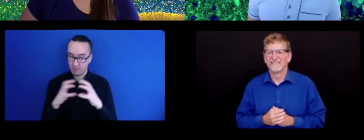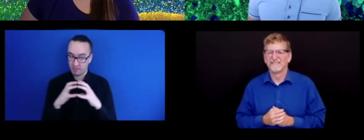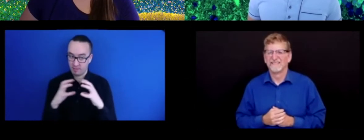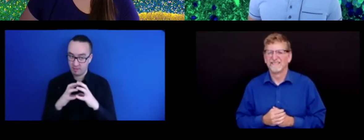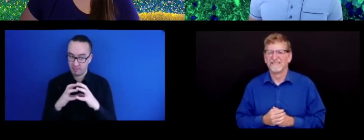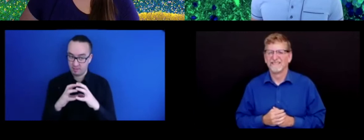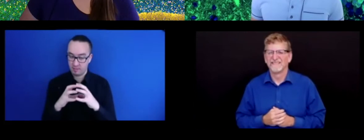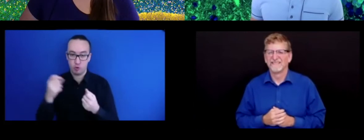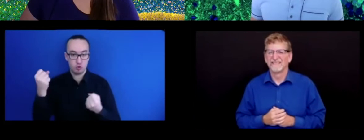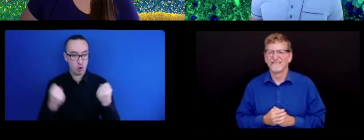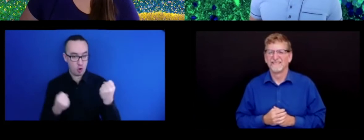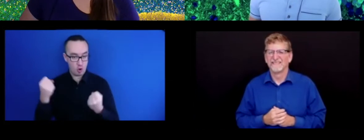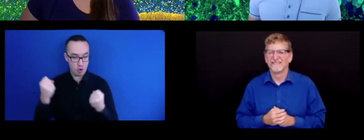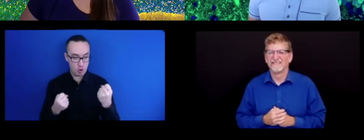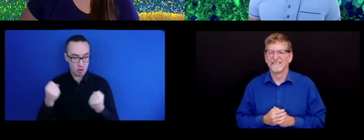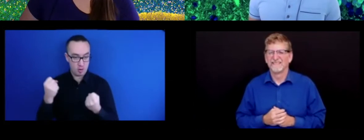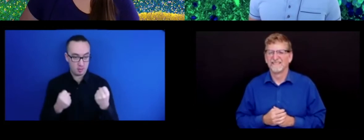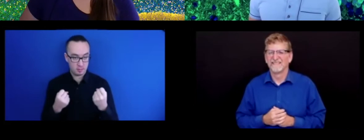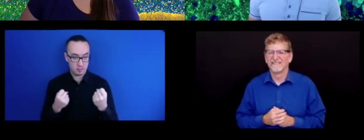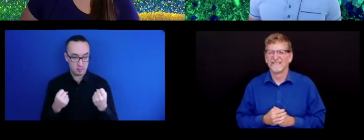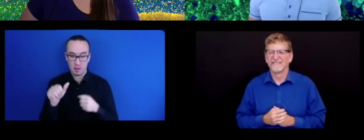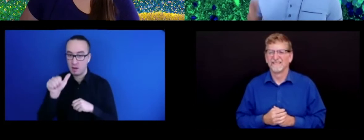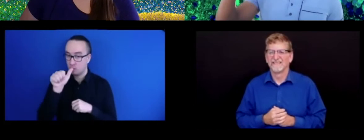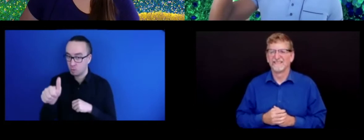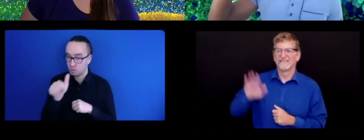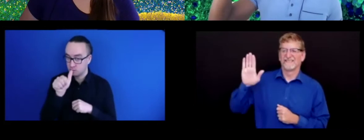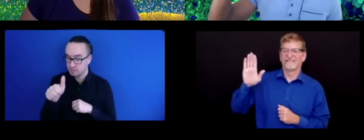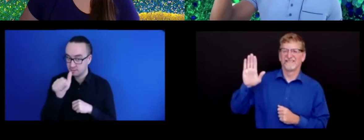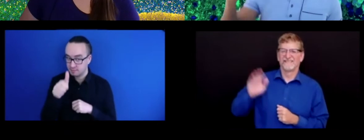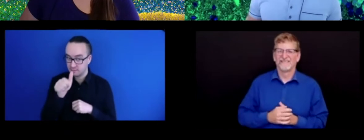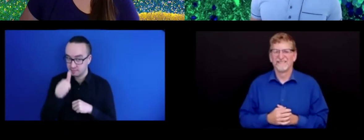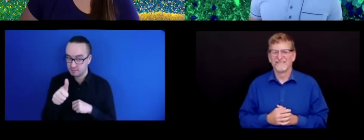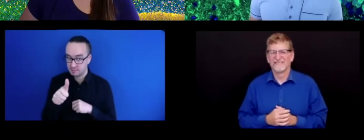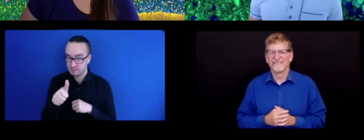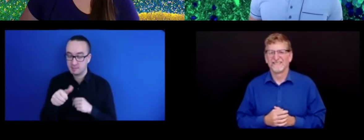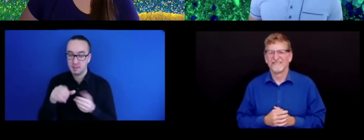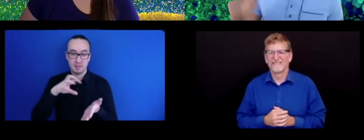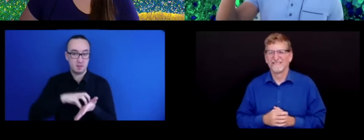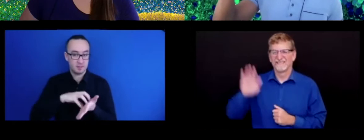Car. Acorn. Cookie.